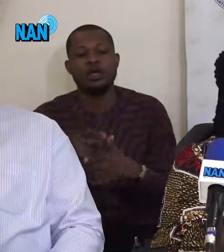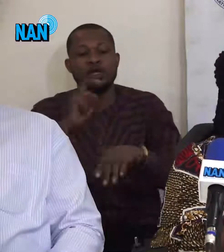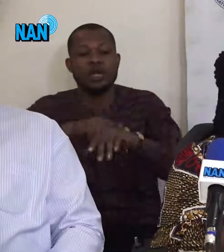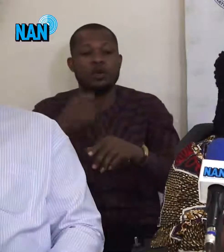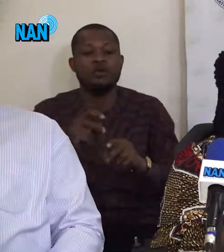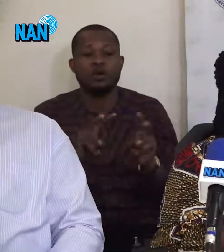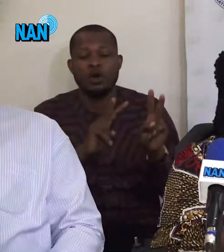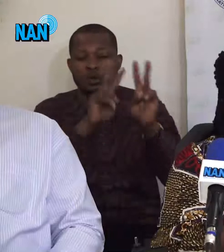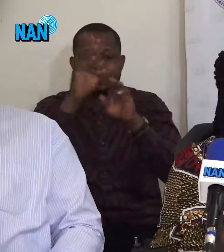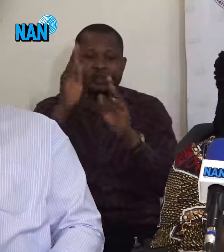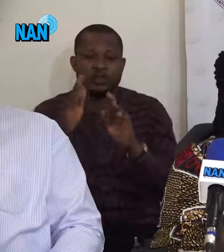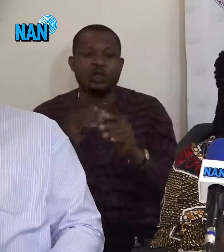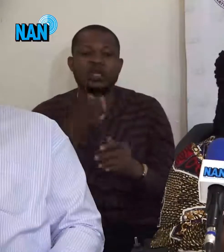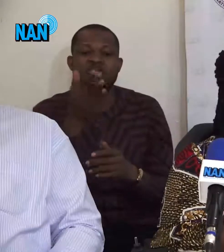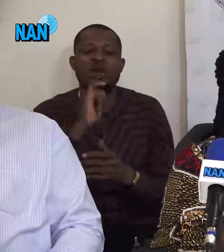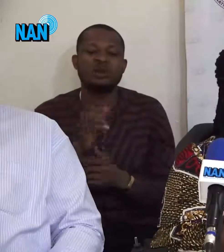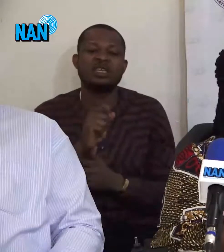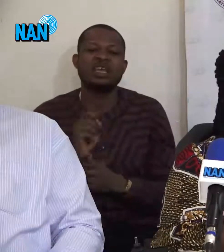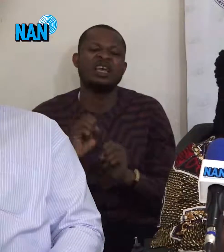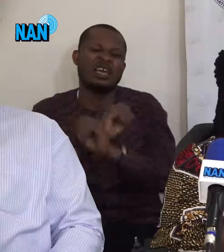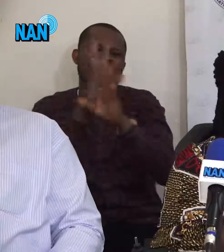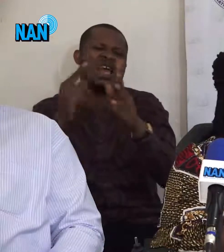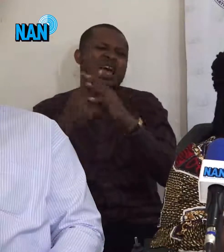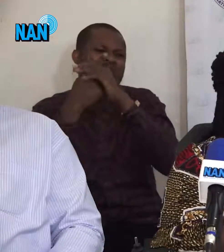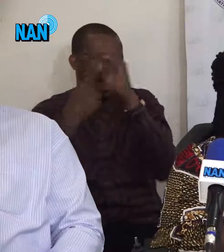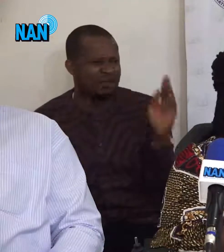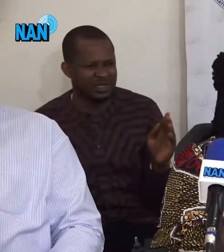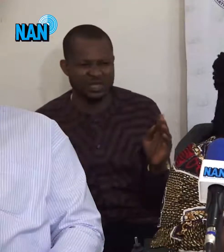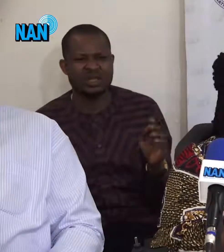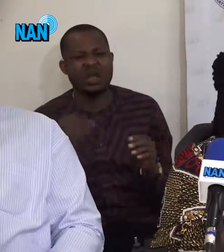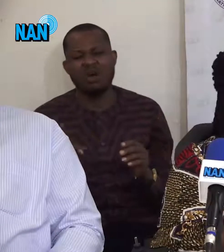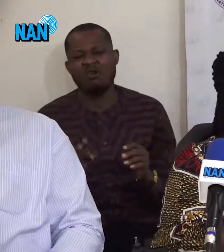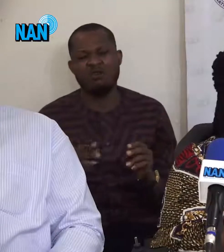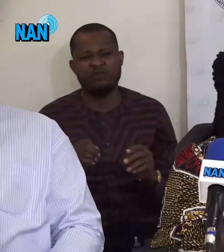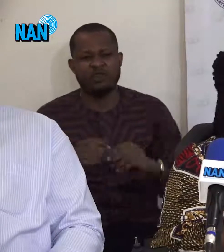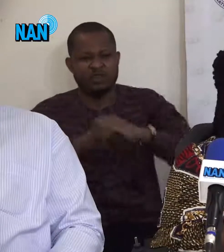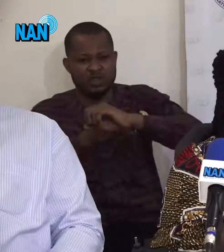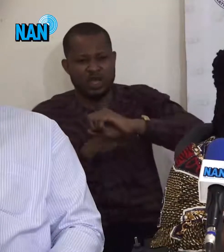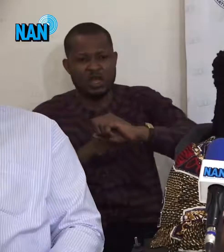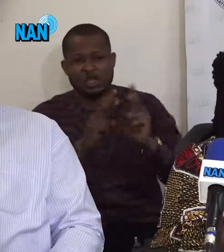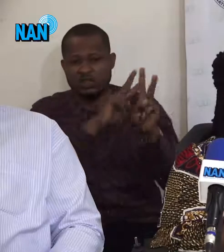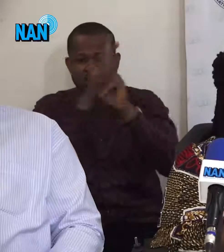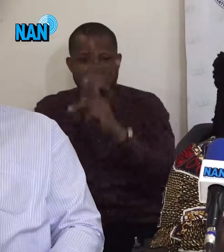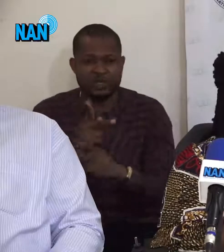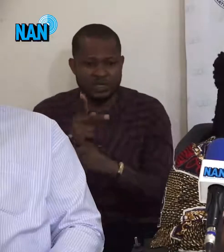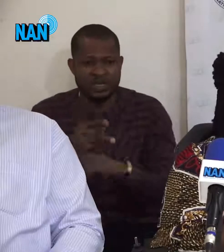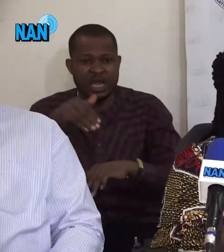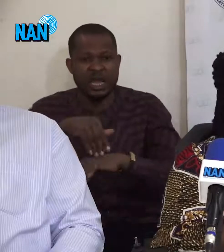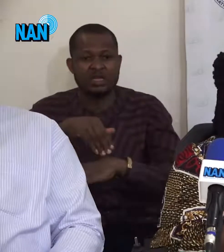there was a clear absence of security officials at 14 out of 20 registration centres visited.